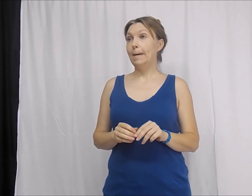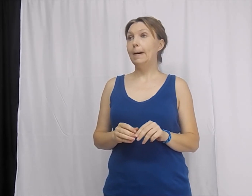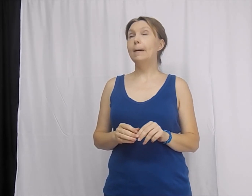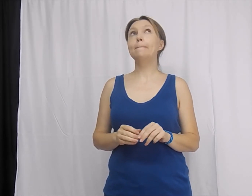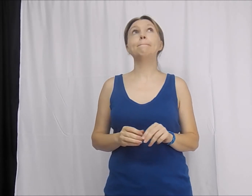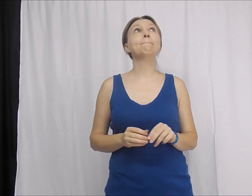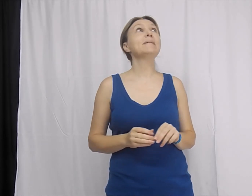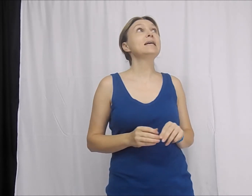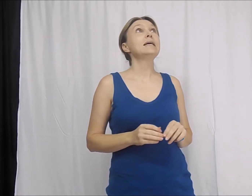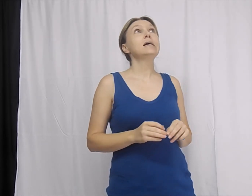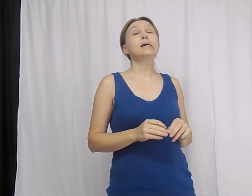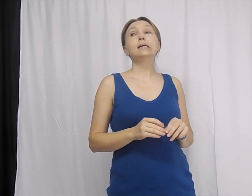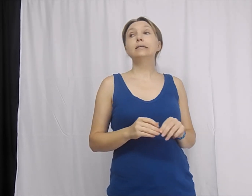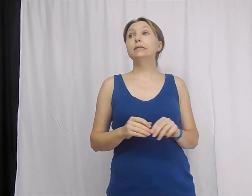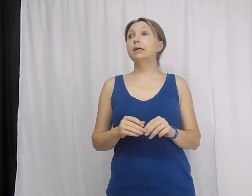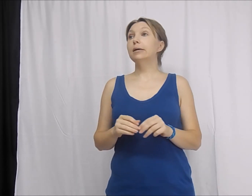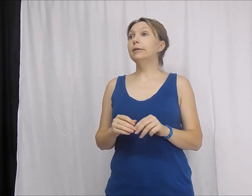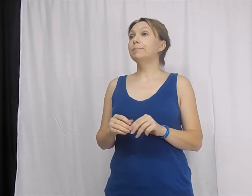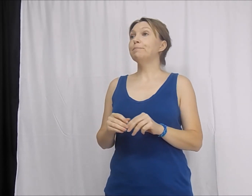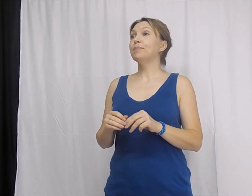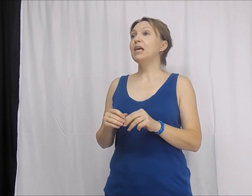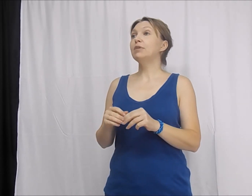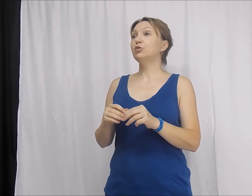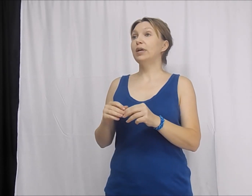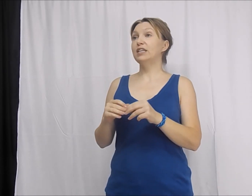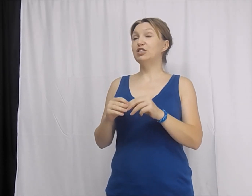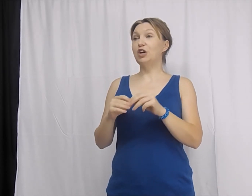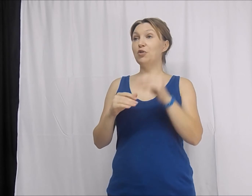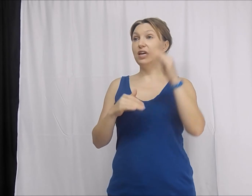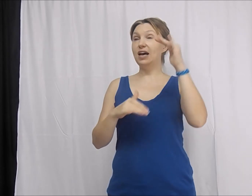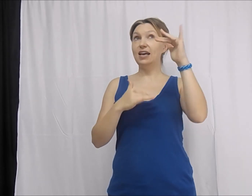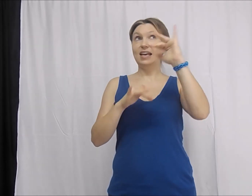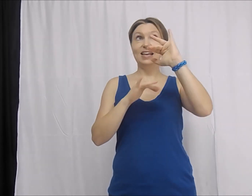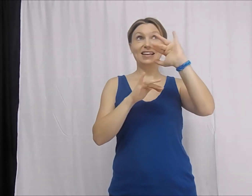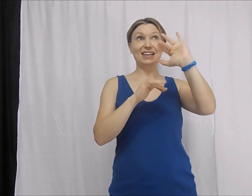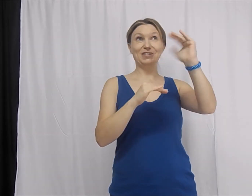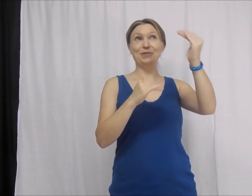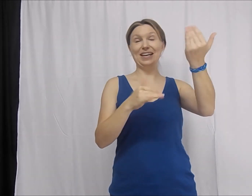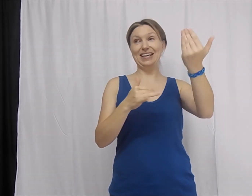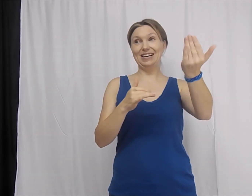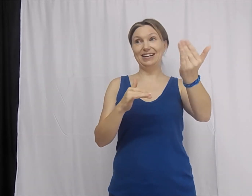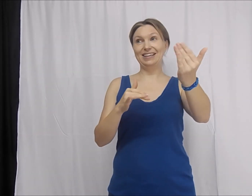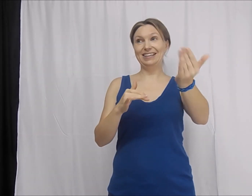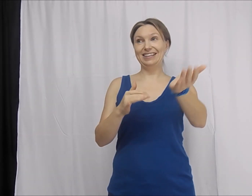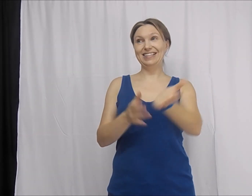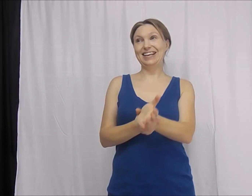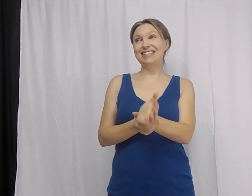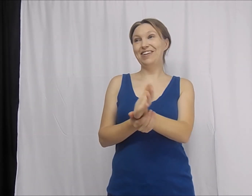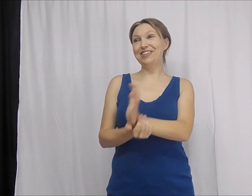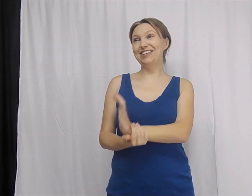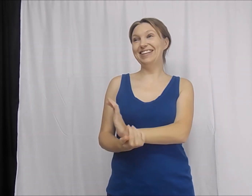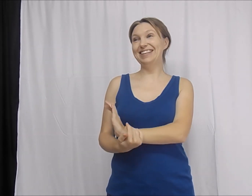Um, it's, um, in between Estonia and Lithuania. Does that tell you anything?